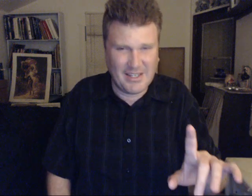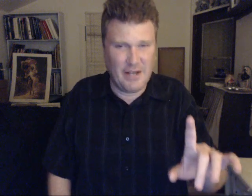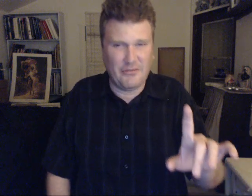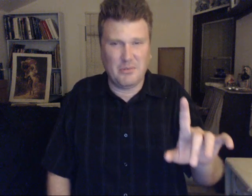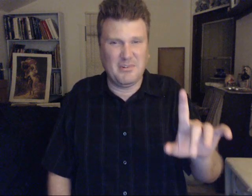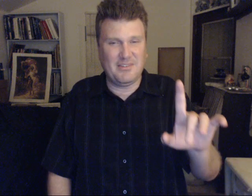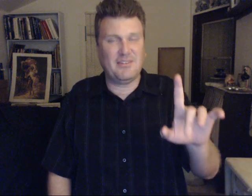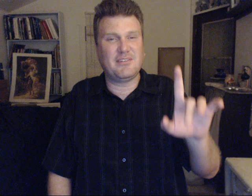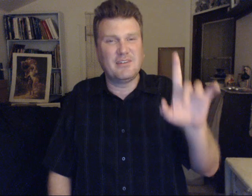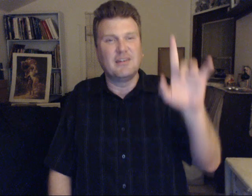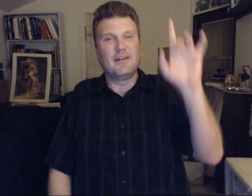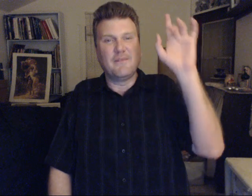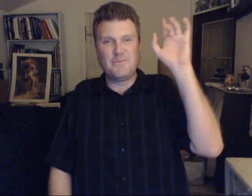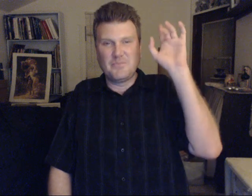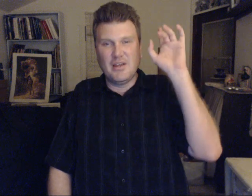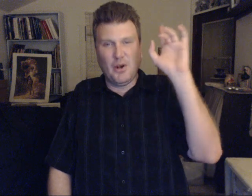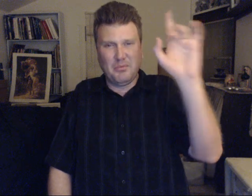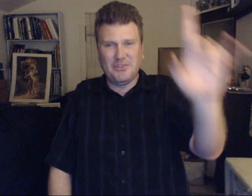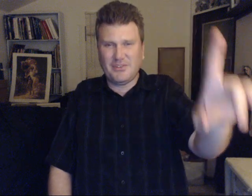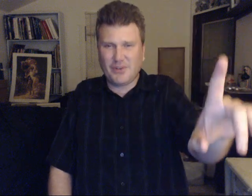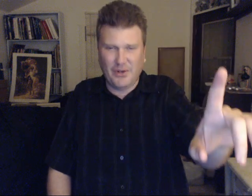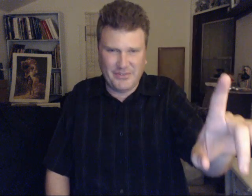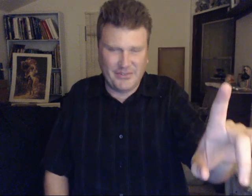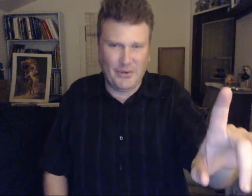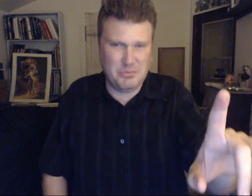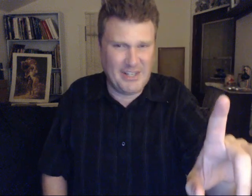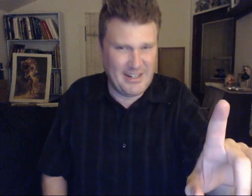out of our business. And our business. Costs us our planets.